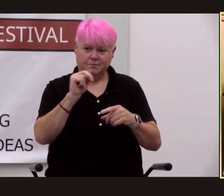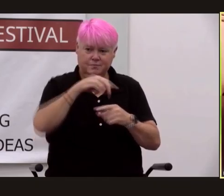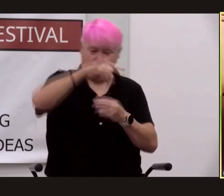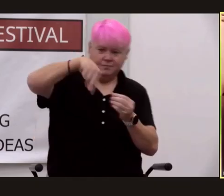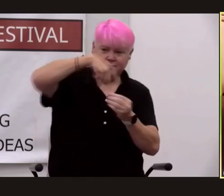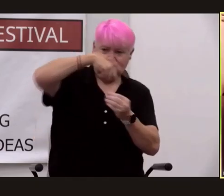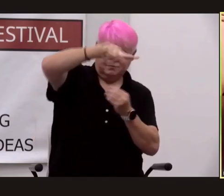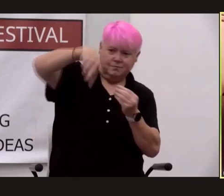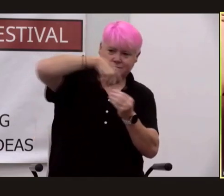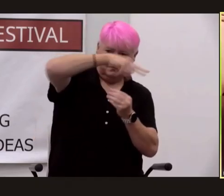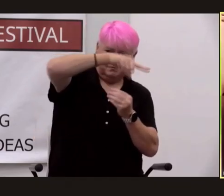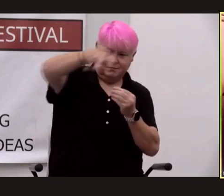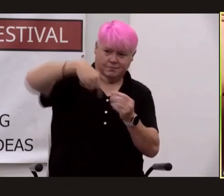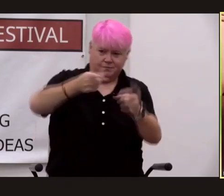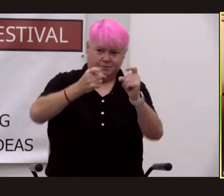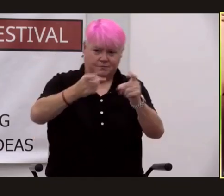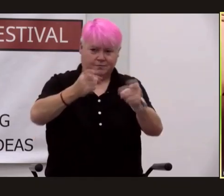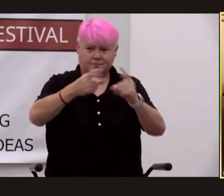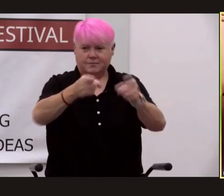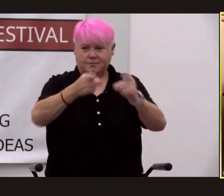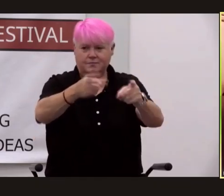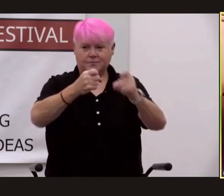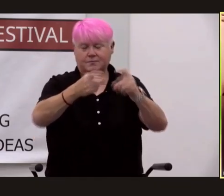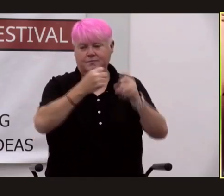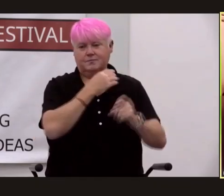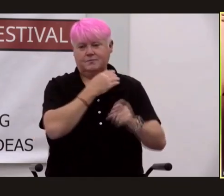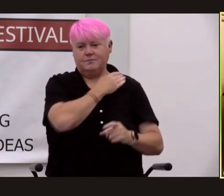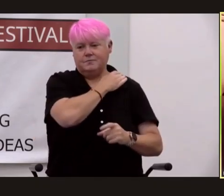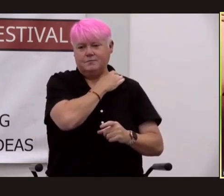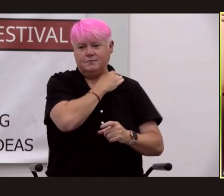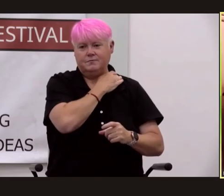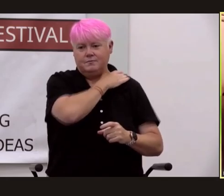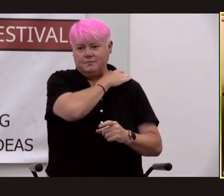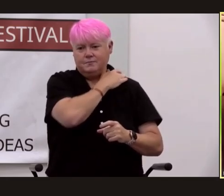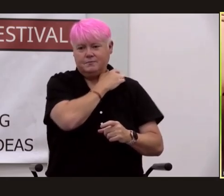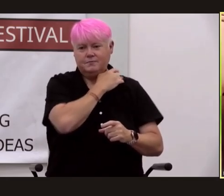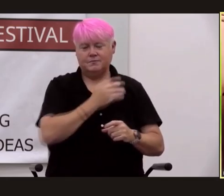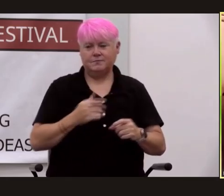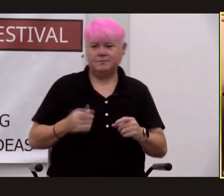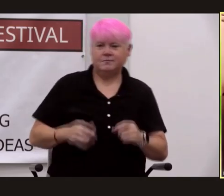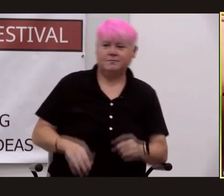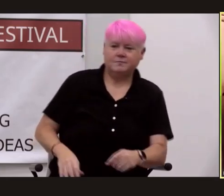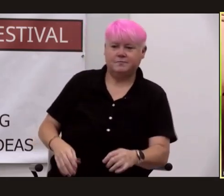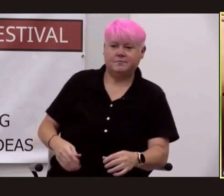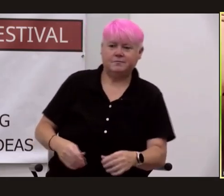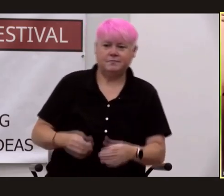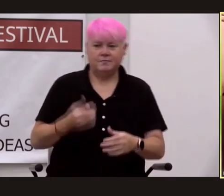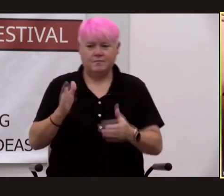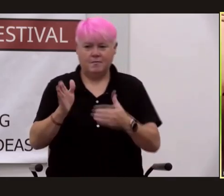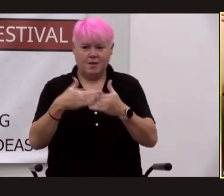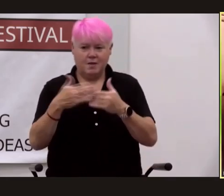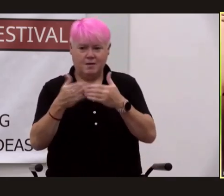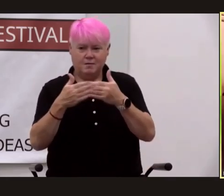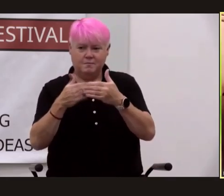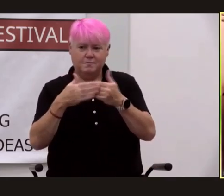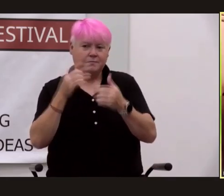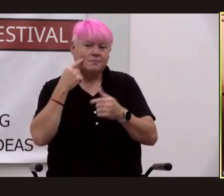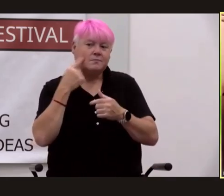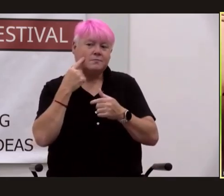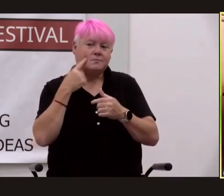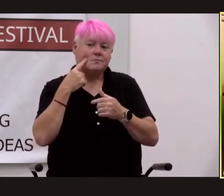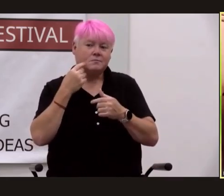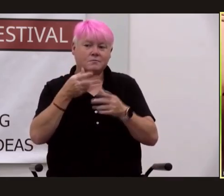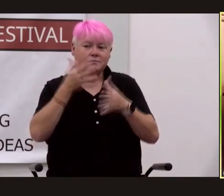building up speed with each lap wind whipping chico's mane slapping oppie's cheeks flinging